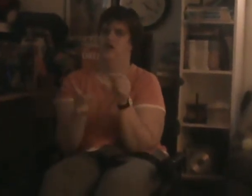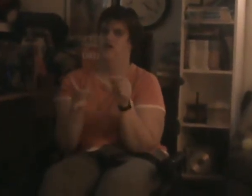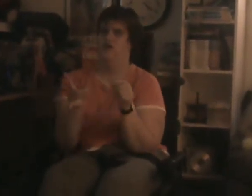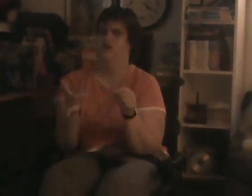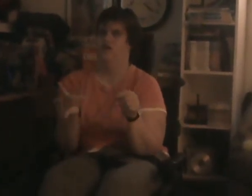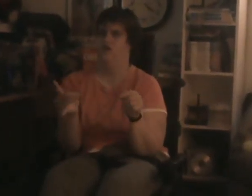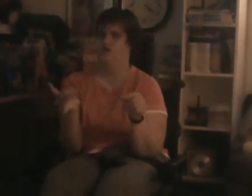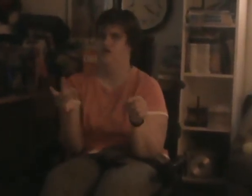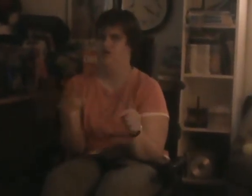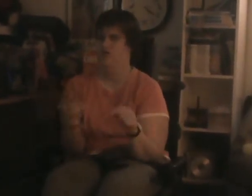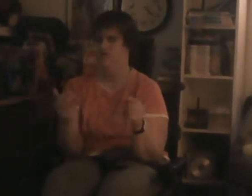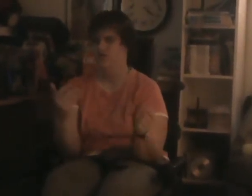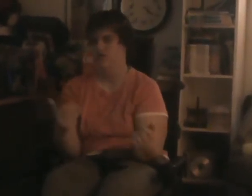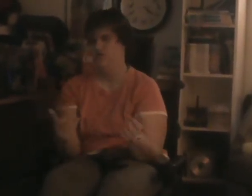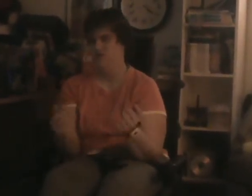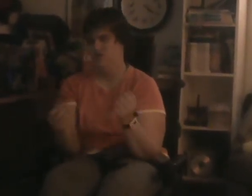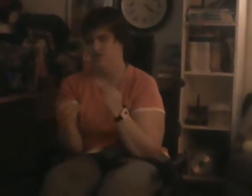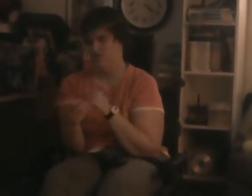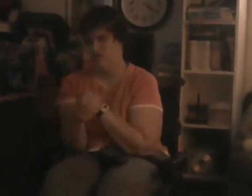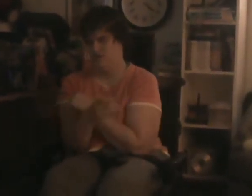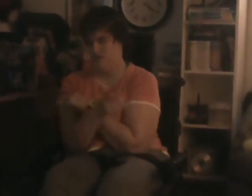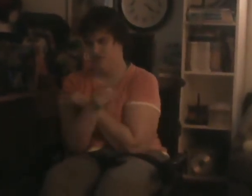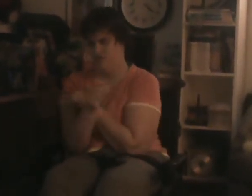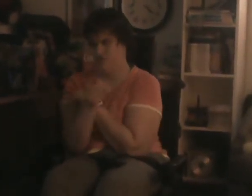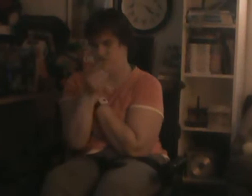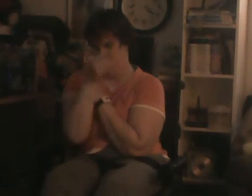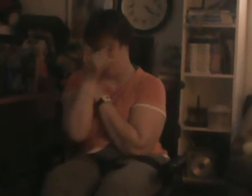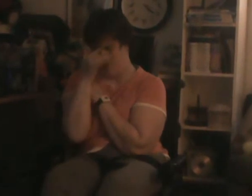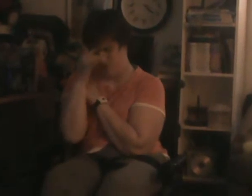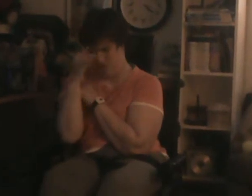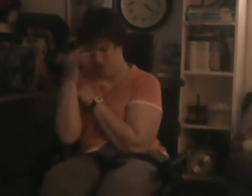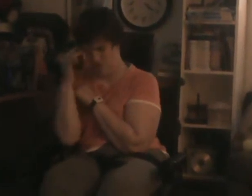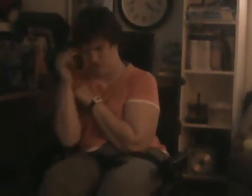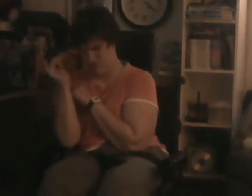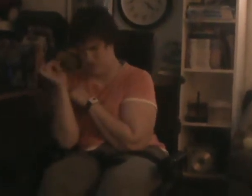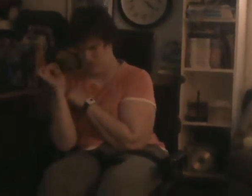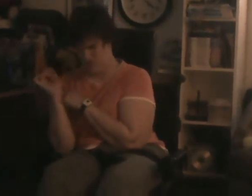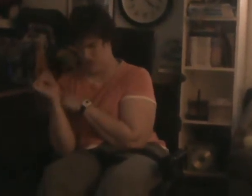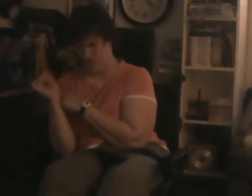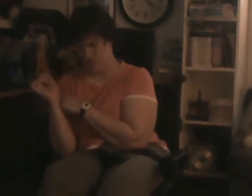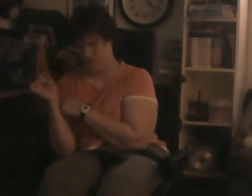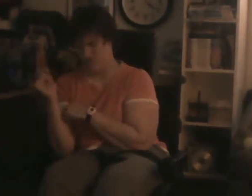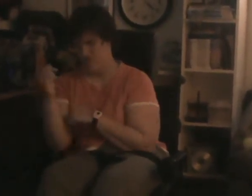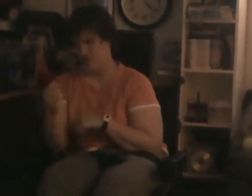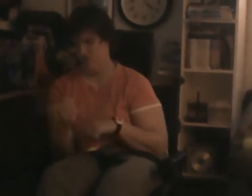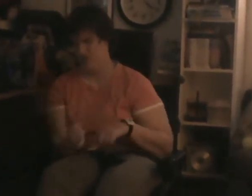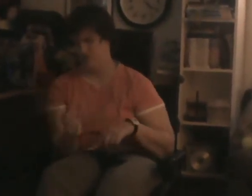I'll learn your trust-making memories of us. And